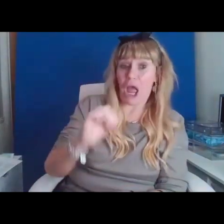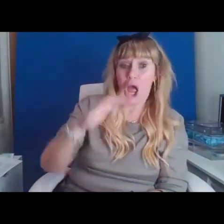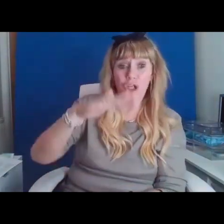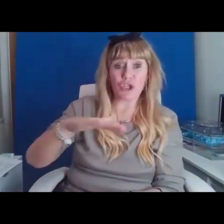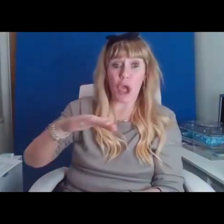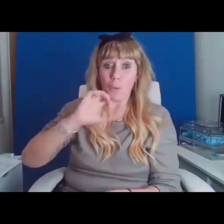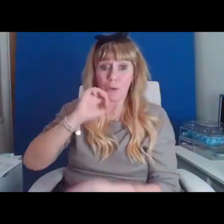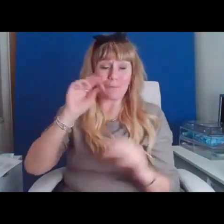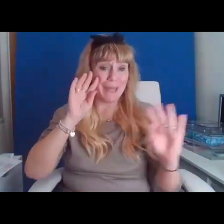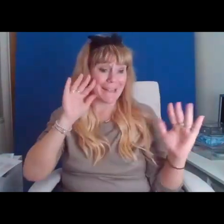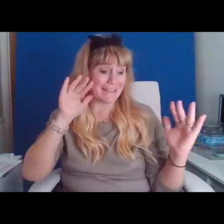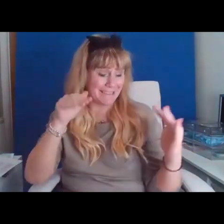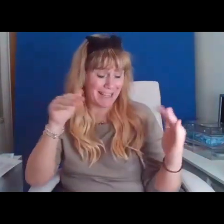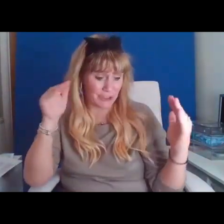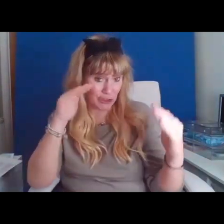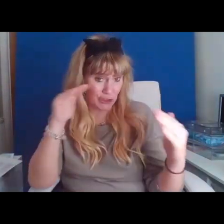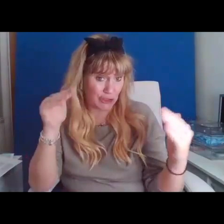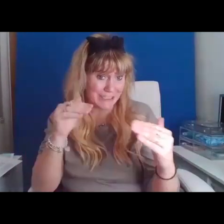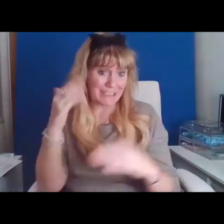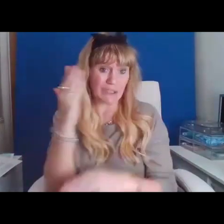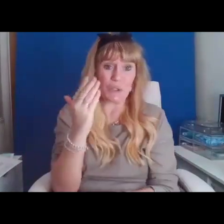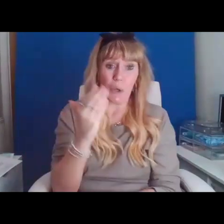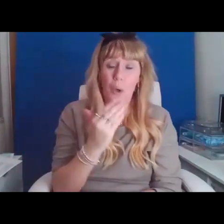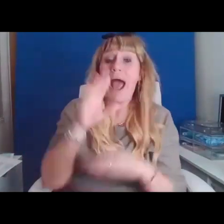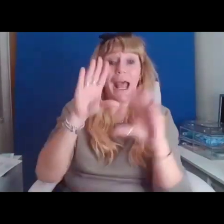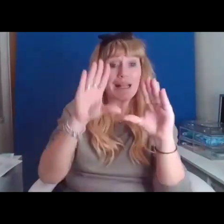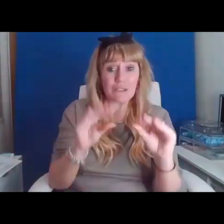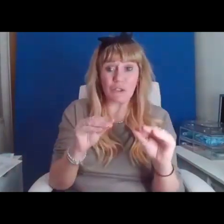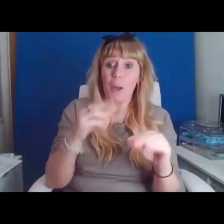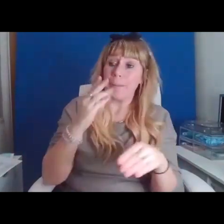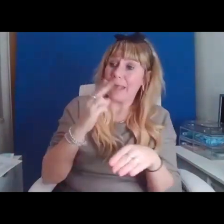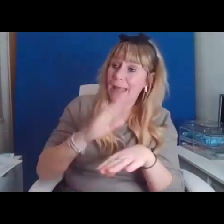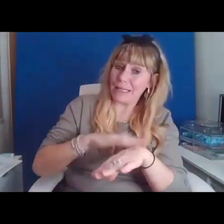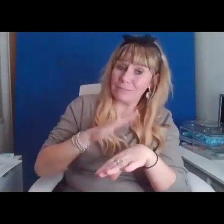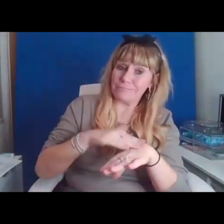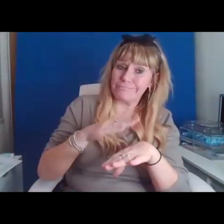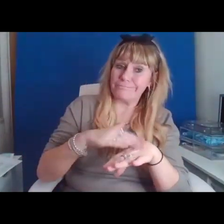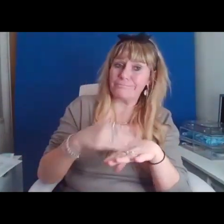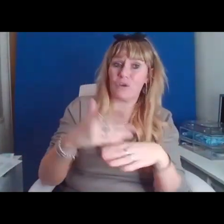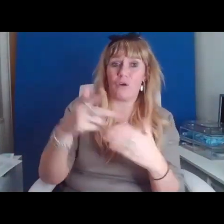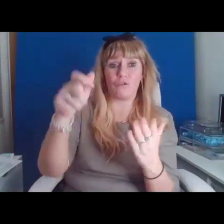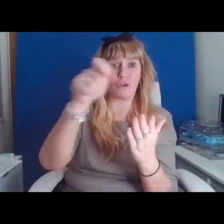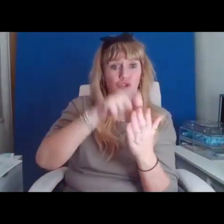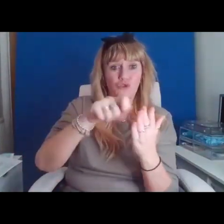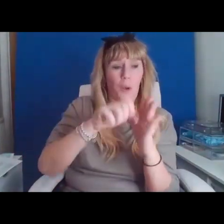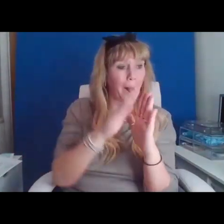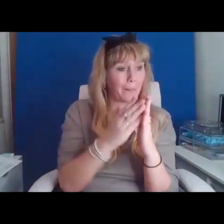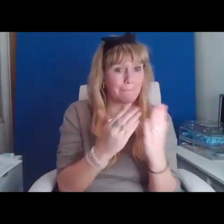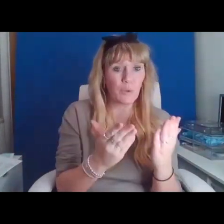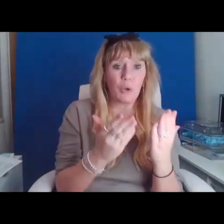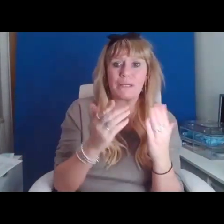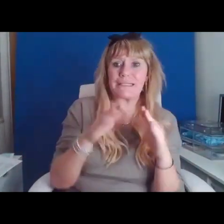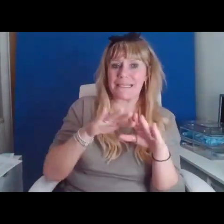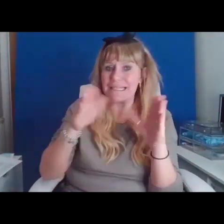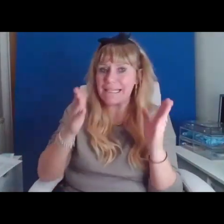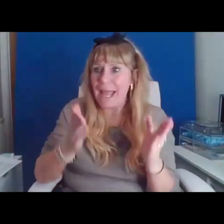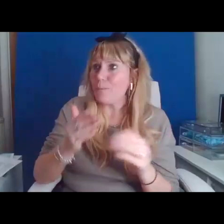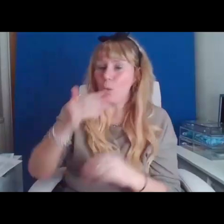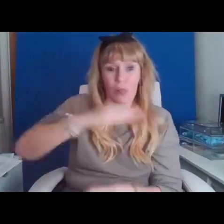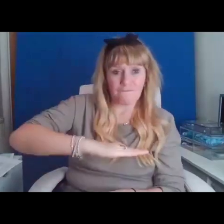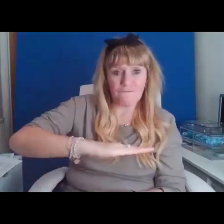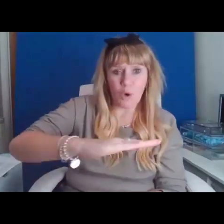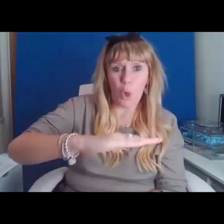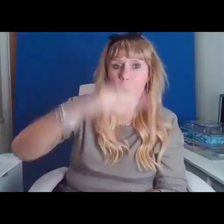in school and stop getting in trouble for drawing on their books. The table, the floors, the walls and